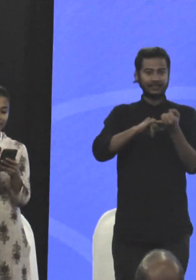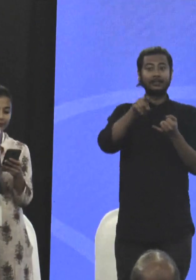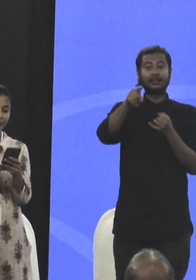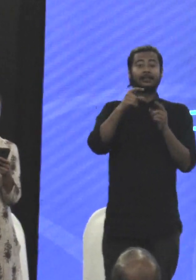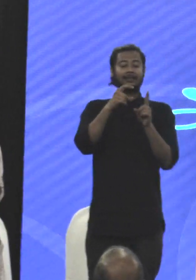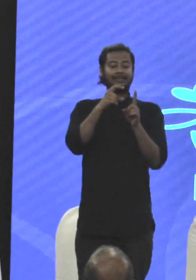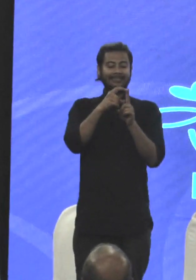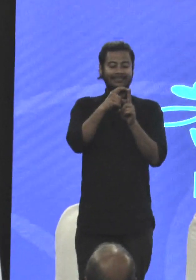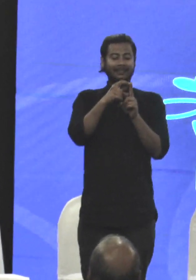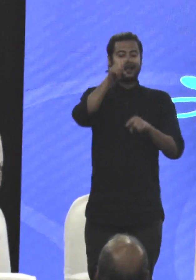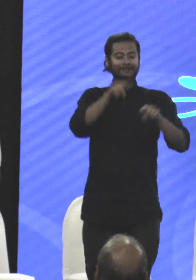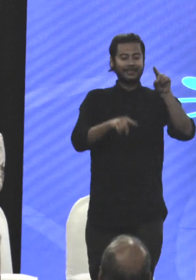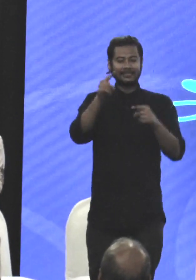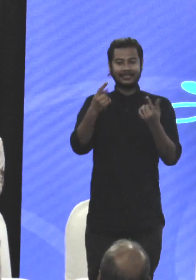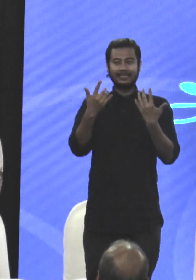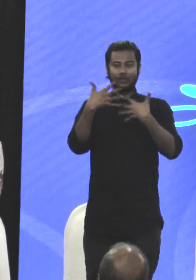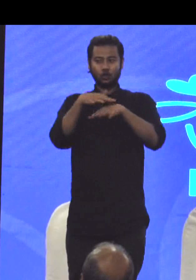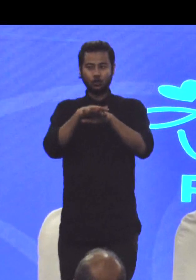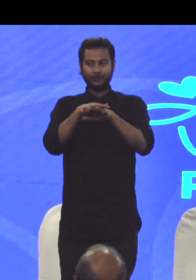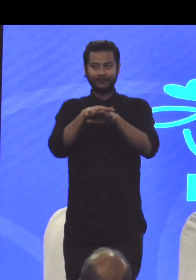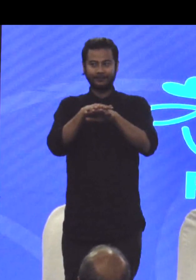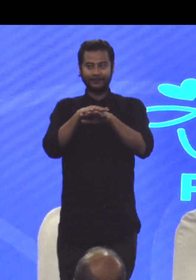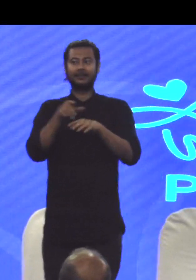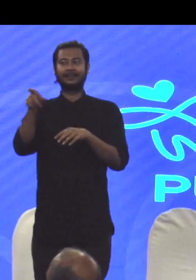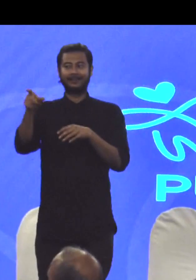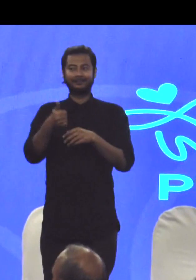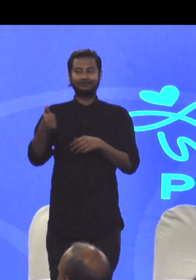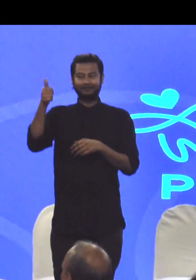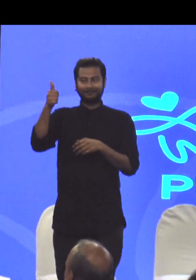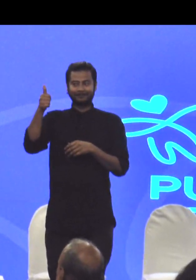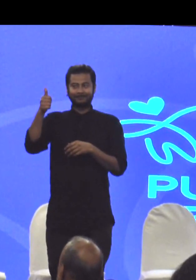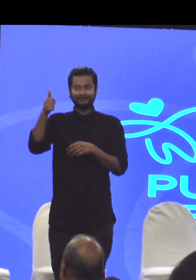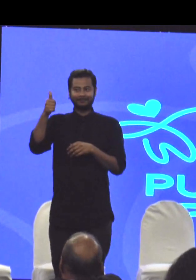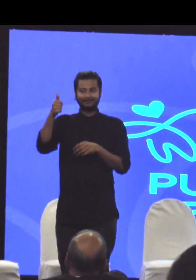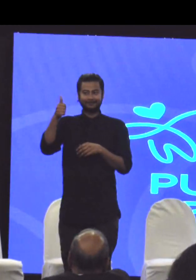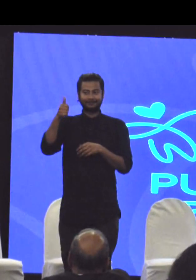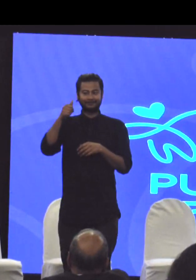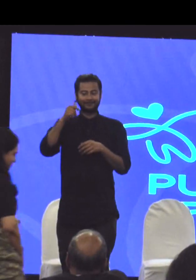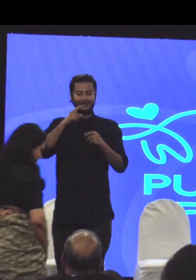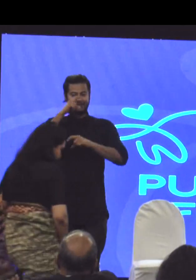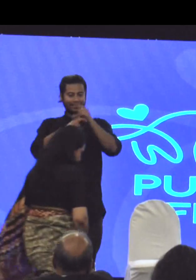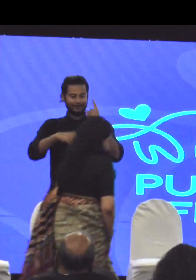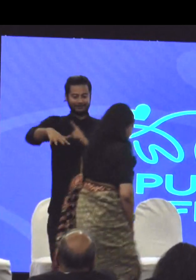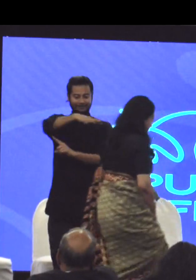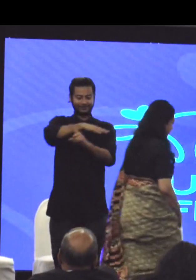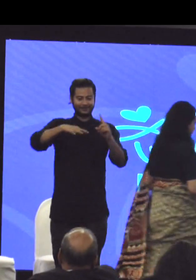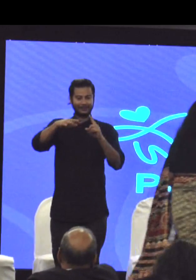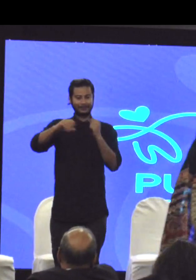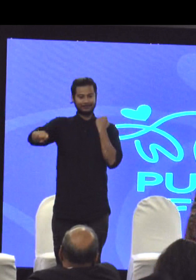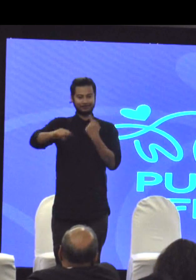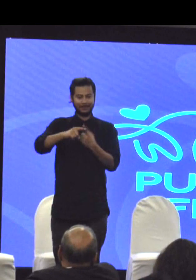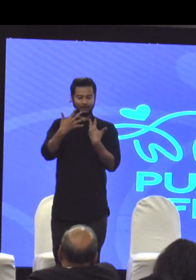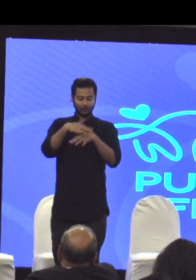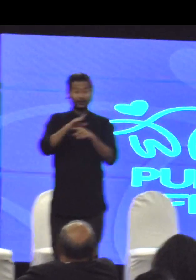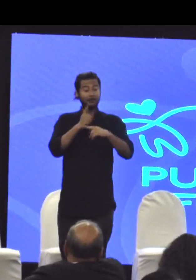Responsibilities Colleges Group in India. She heads the flagship TNI programs to create inclusive workspaces, especially for women and persons